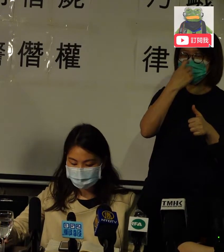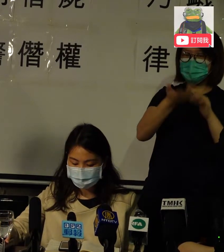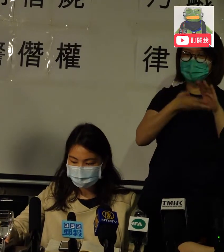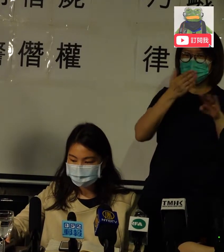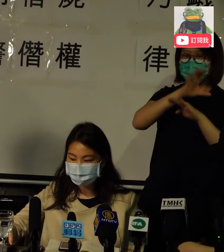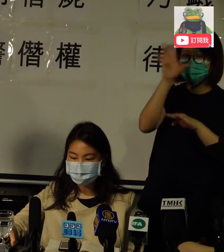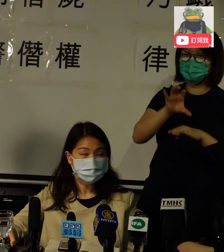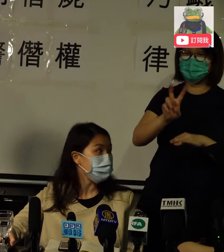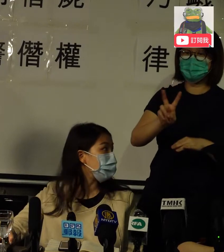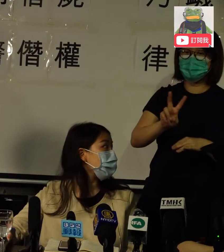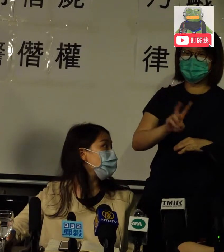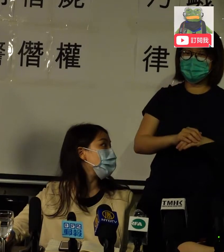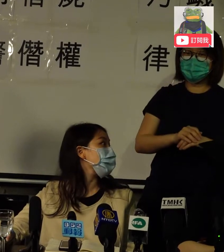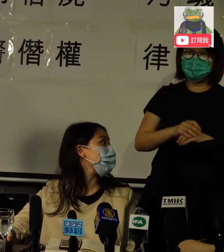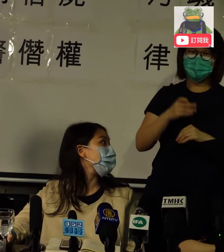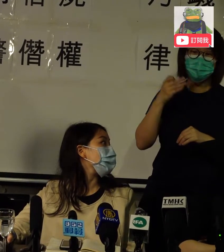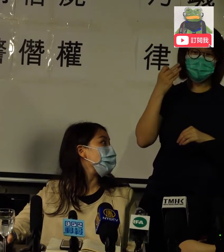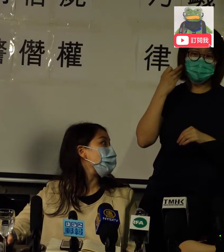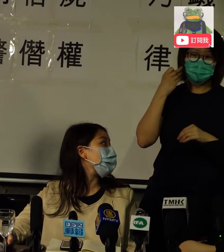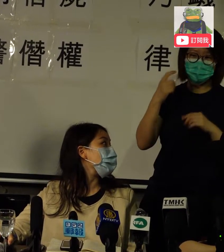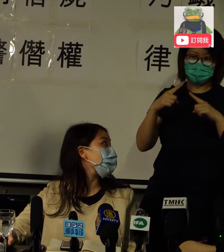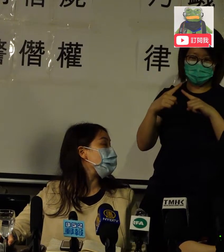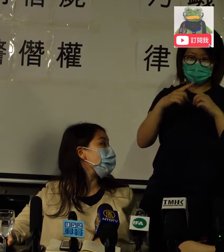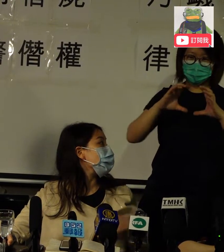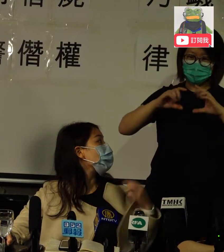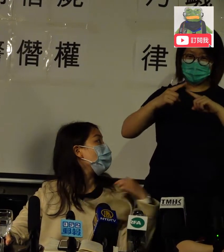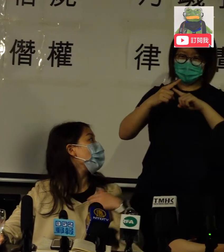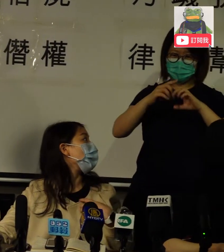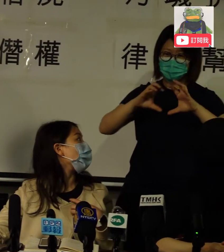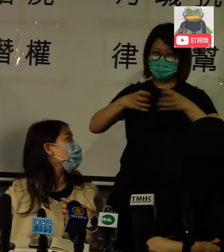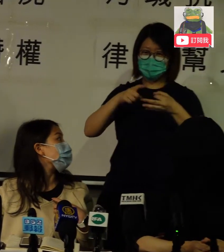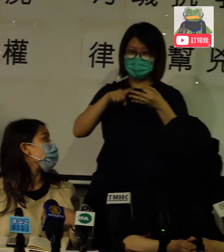we serve rather, as we